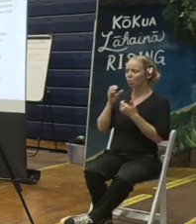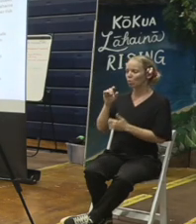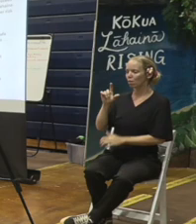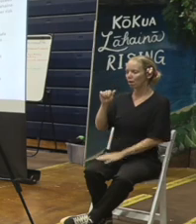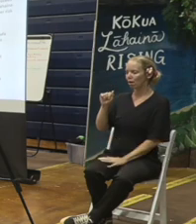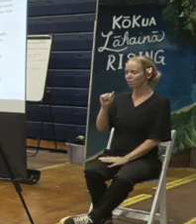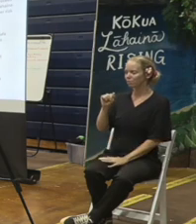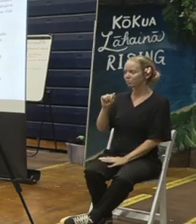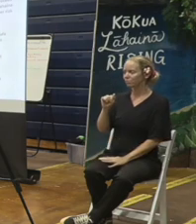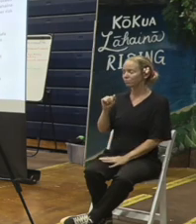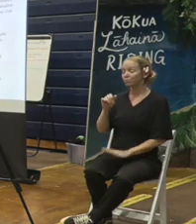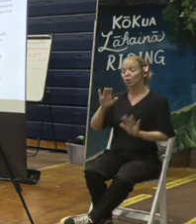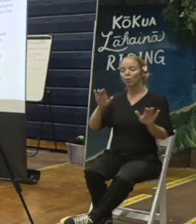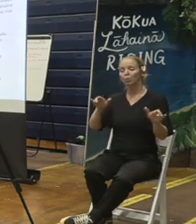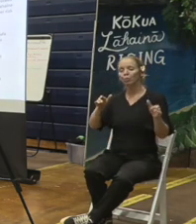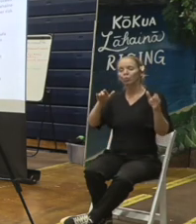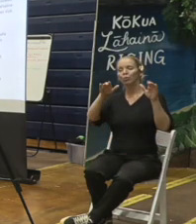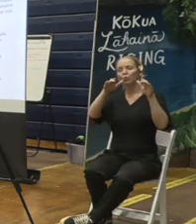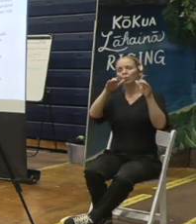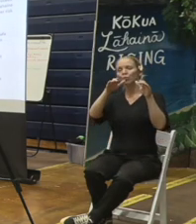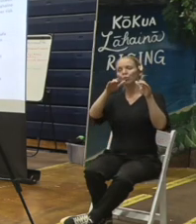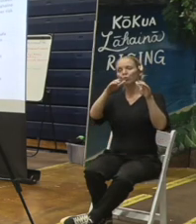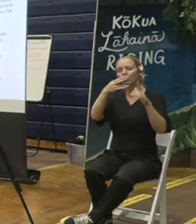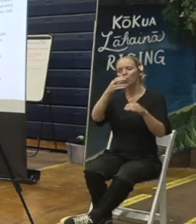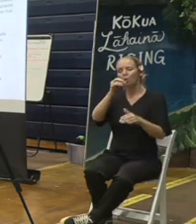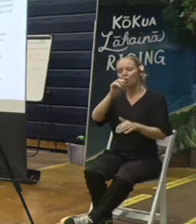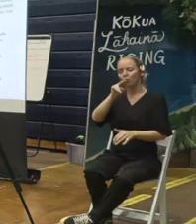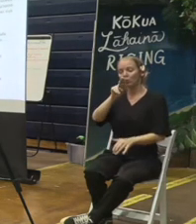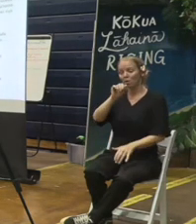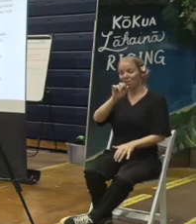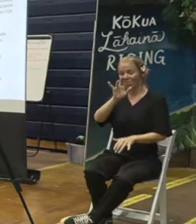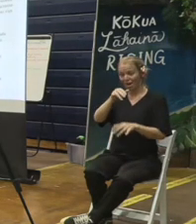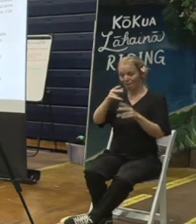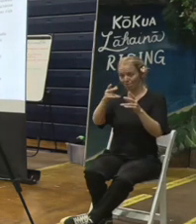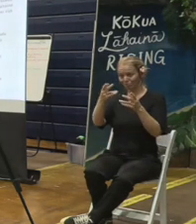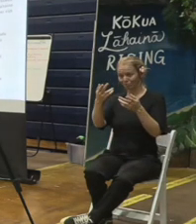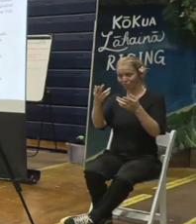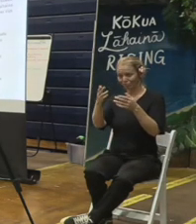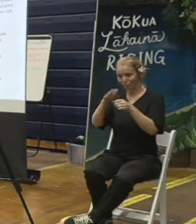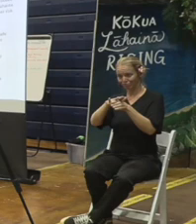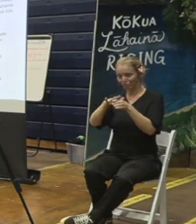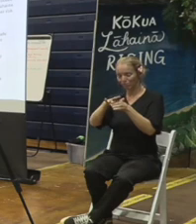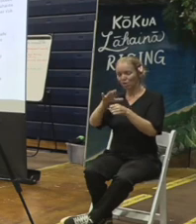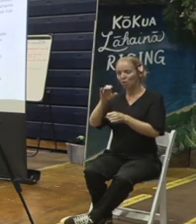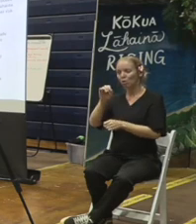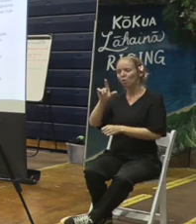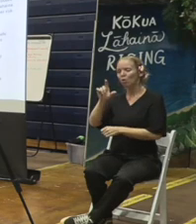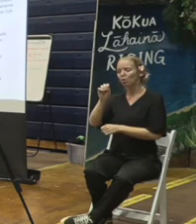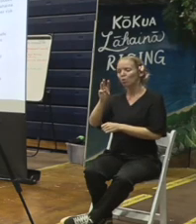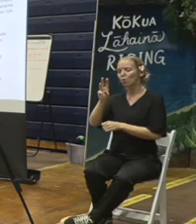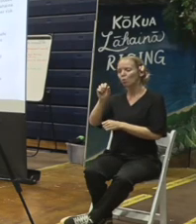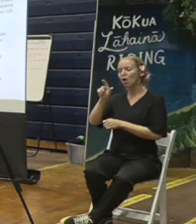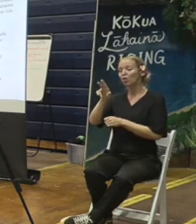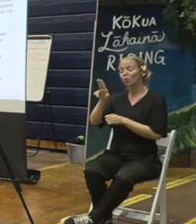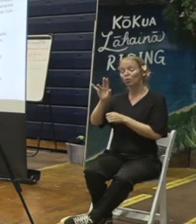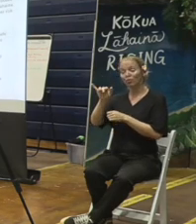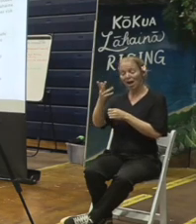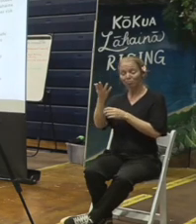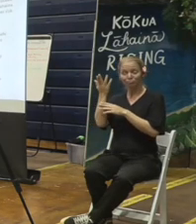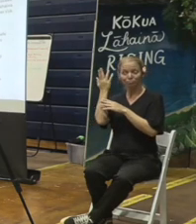Pu'u Honua is Oluwalu. Oluwalu was once a place of refuge,